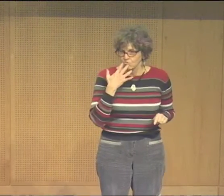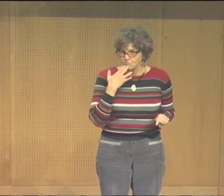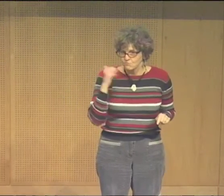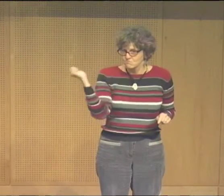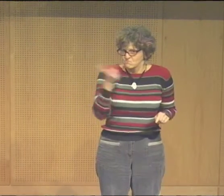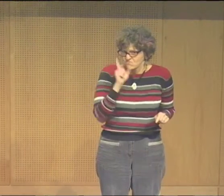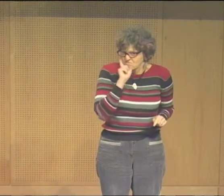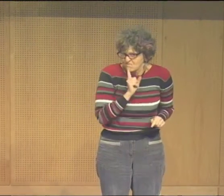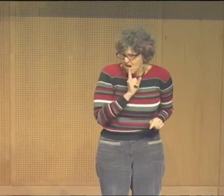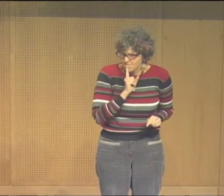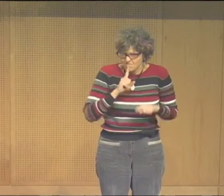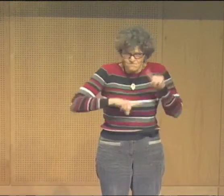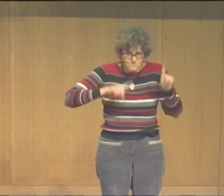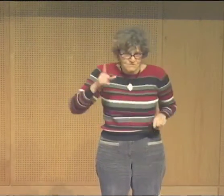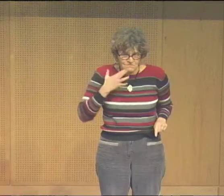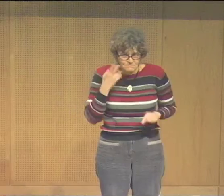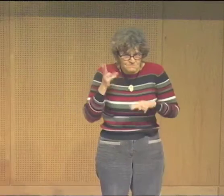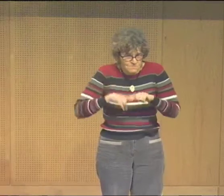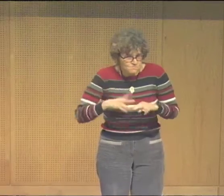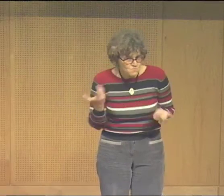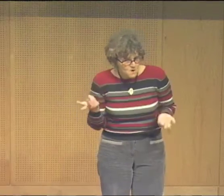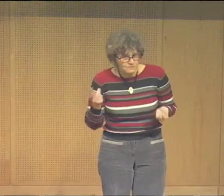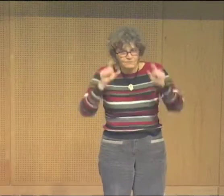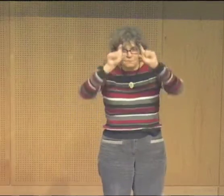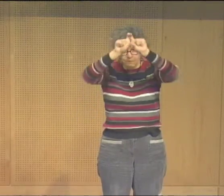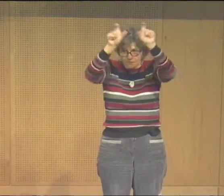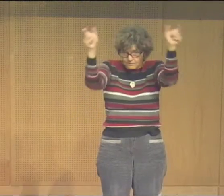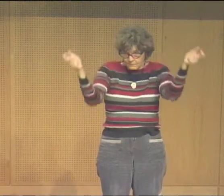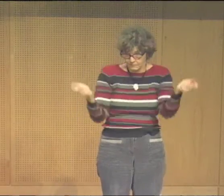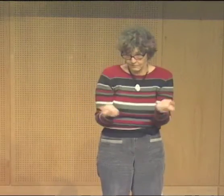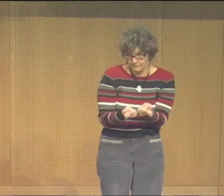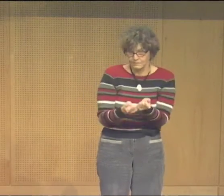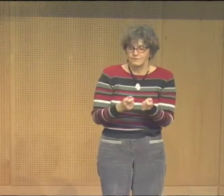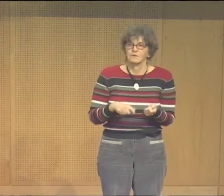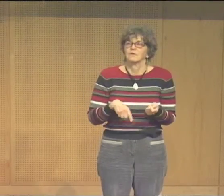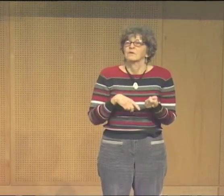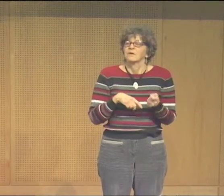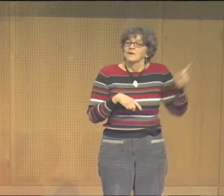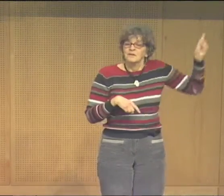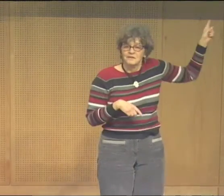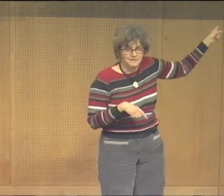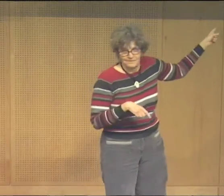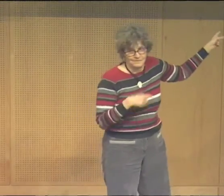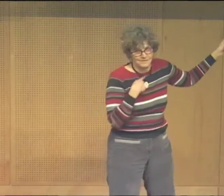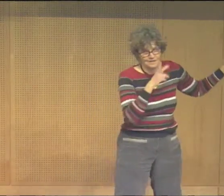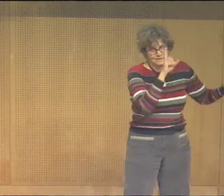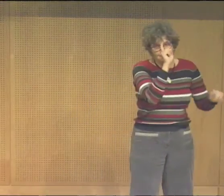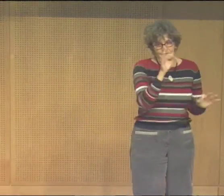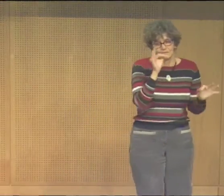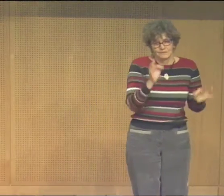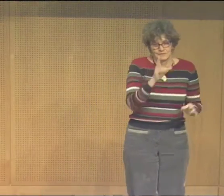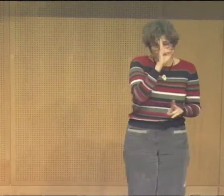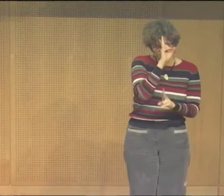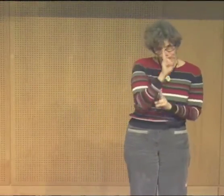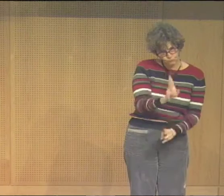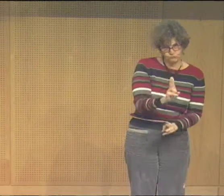And also this is to predict people of diverse people. And that's the second tier.